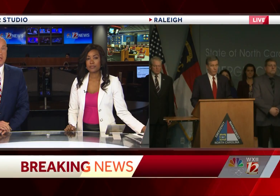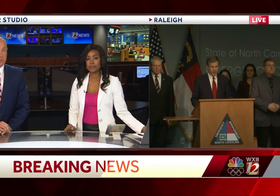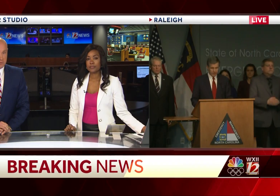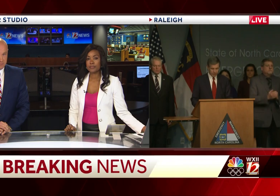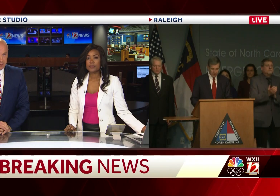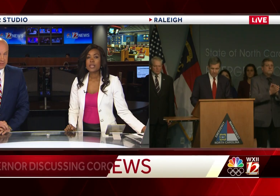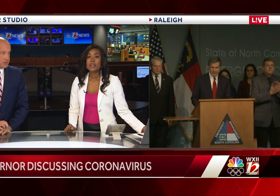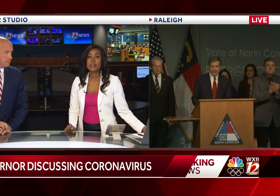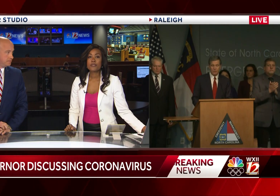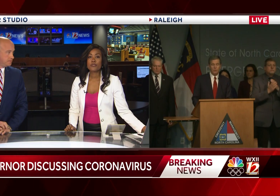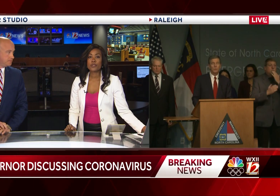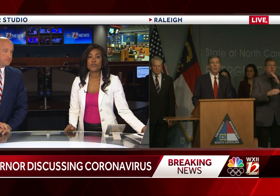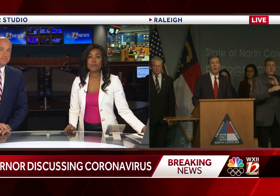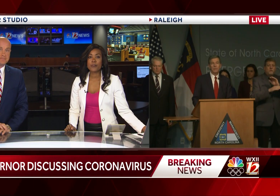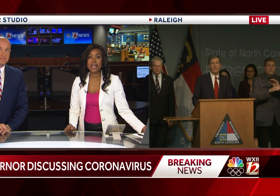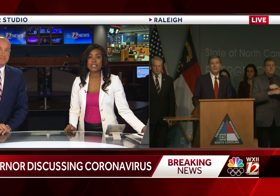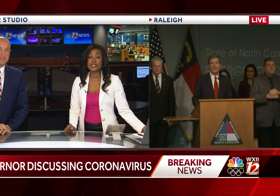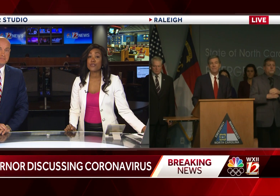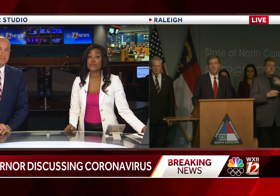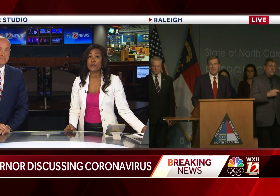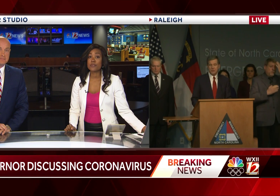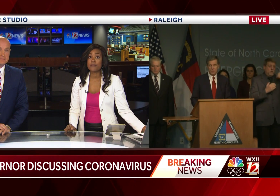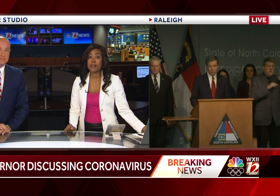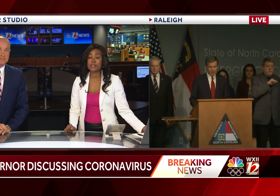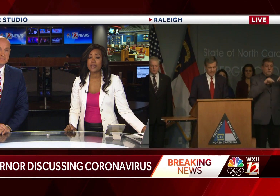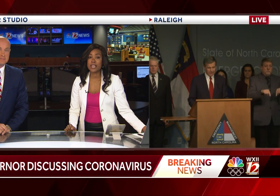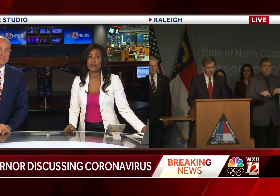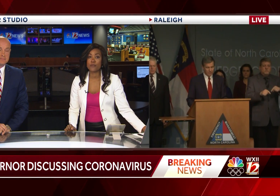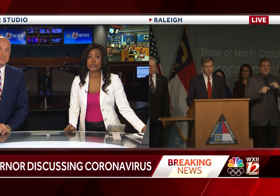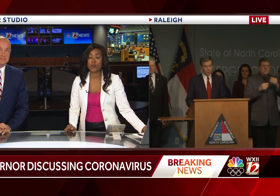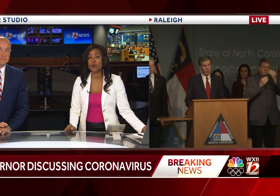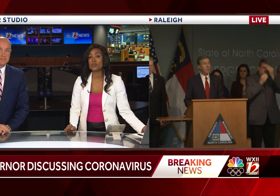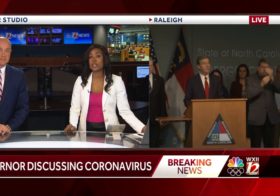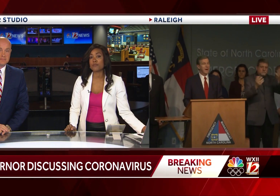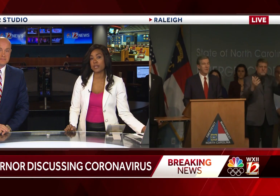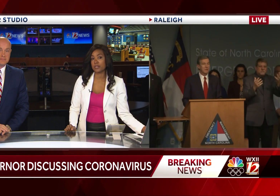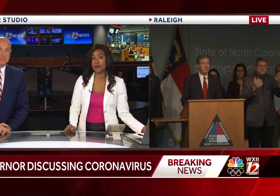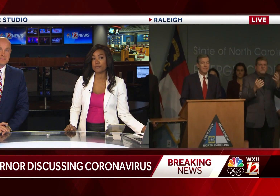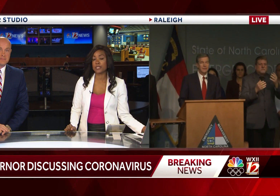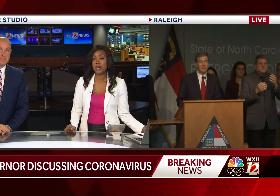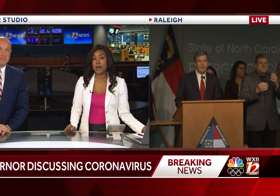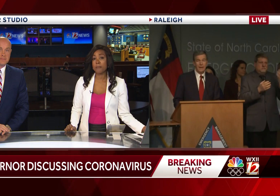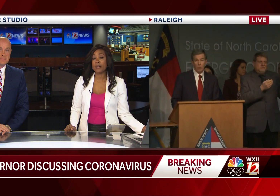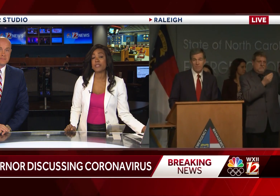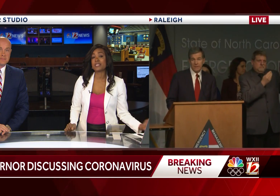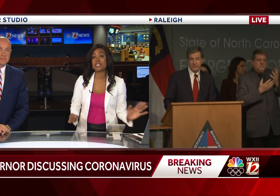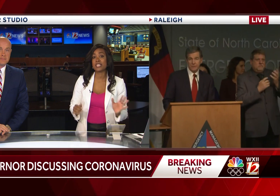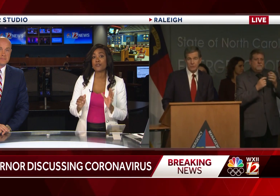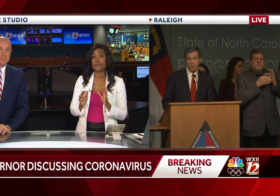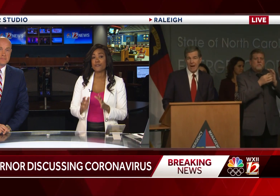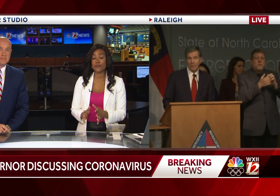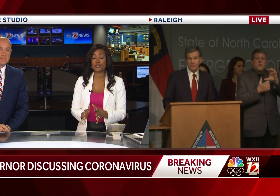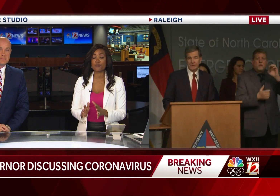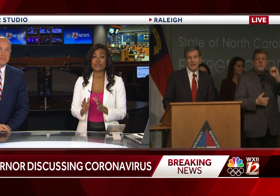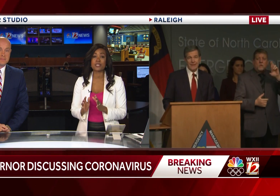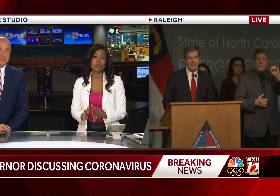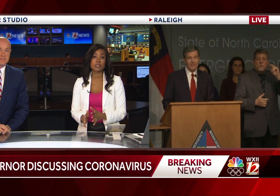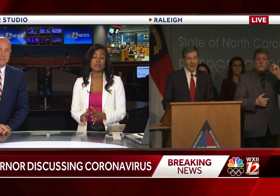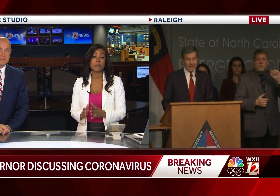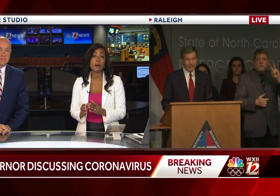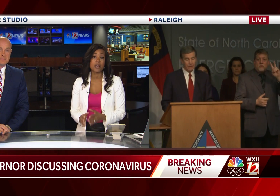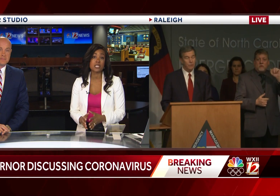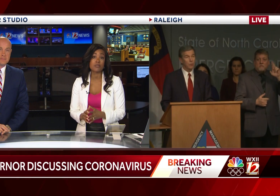of the coronavirus. Governor Roy Cooper and his coronavirus task force are holding a press conference about the state's first